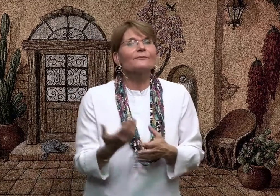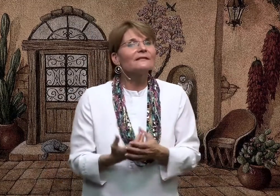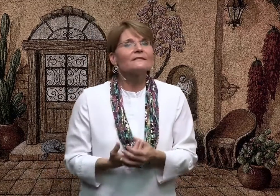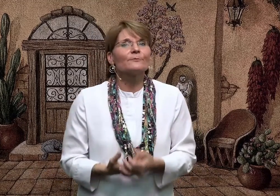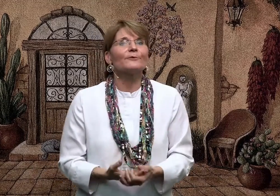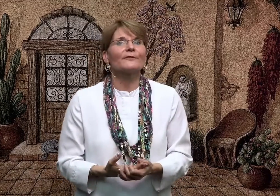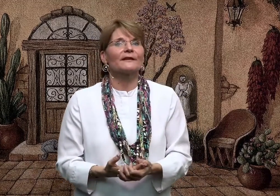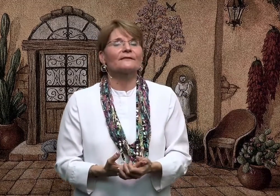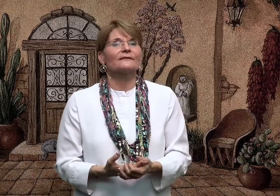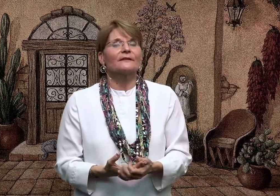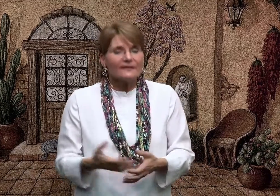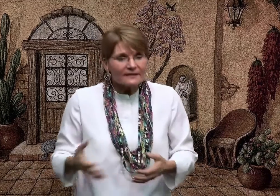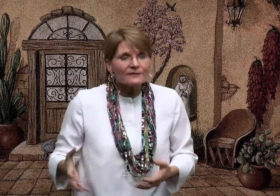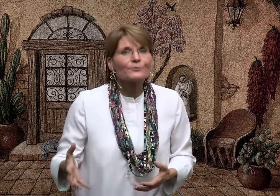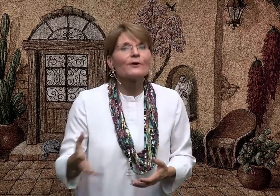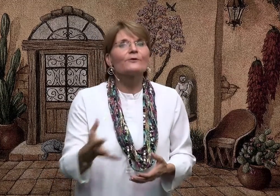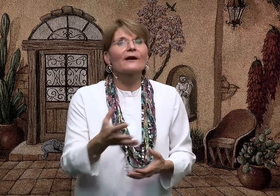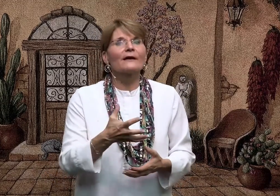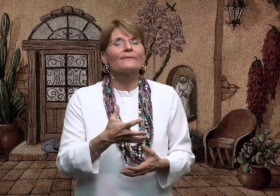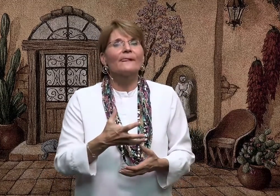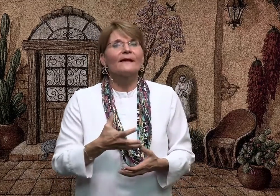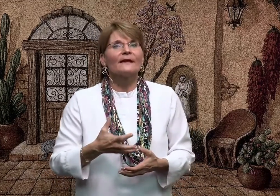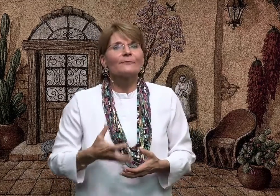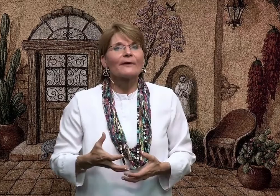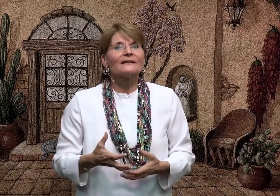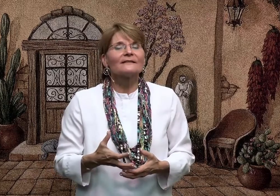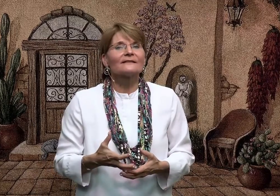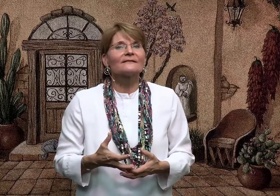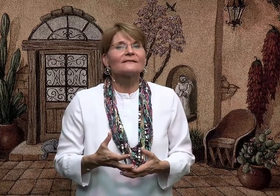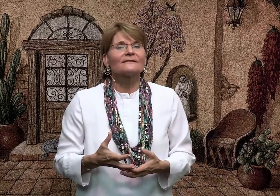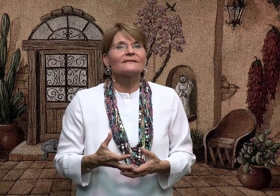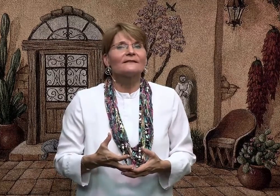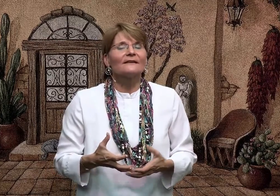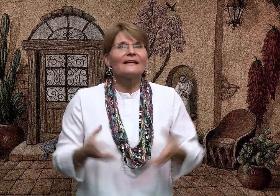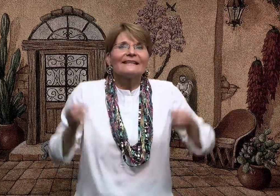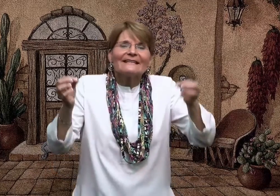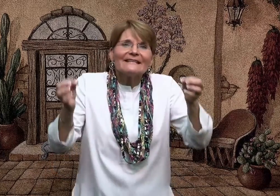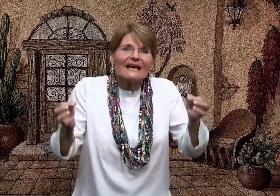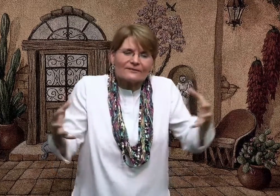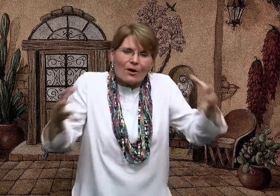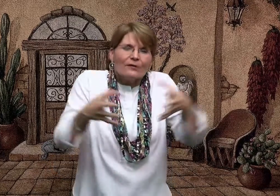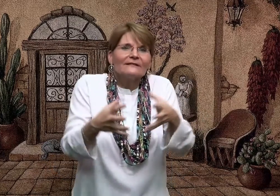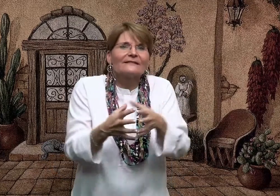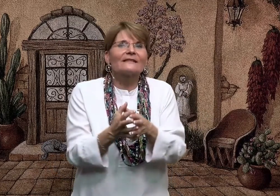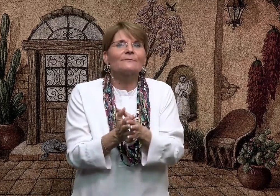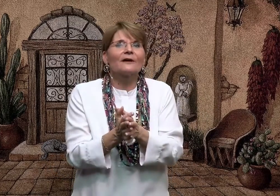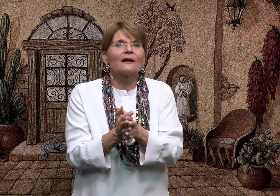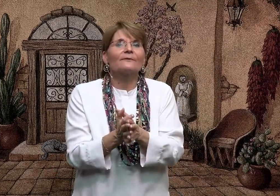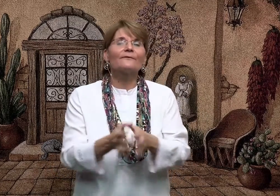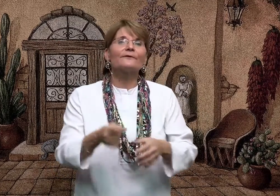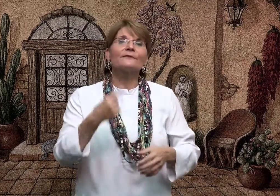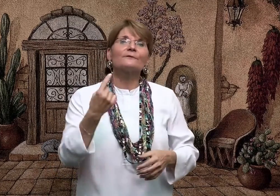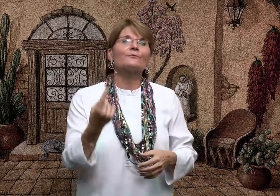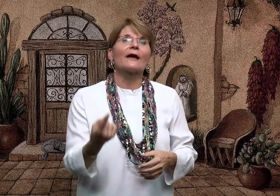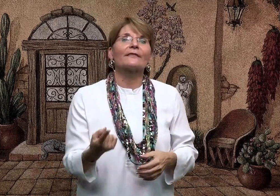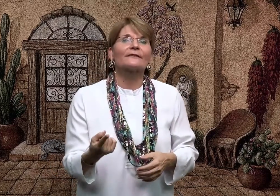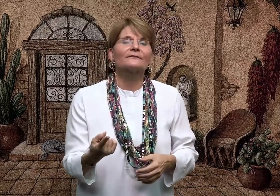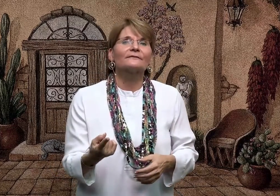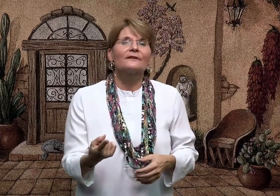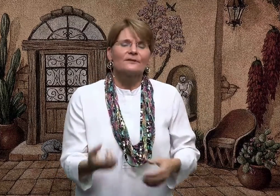simple things that this program embraces and it connects all at the same time. The first is breath. So